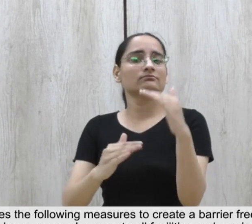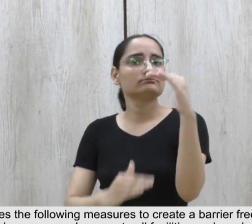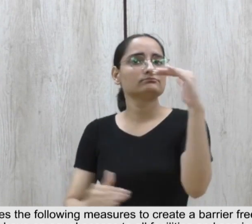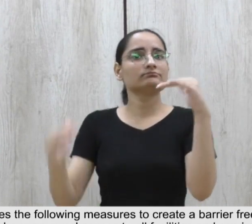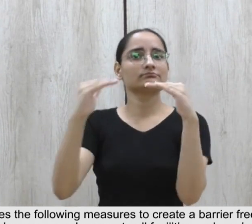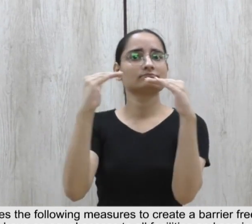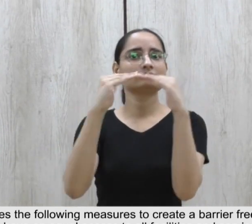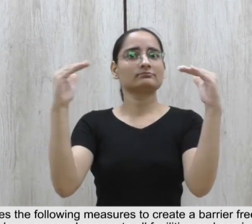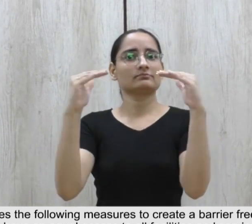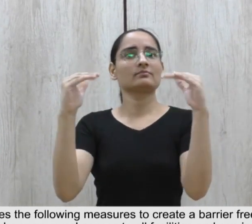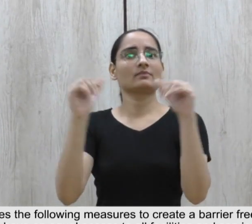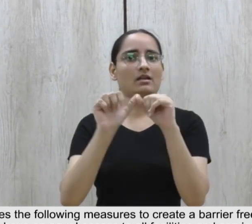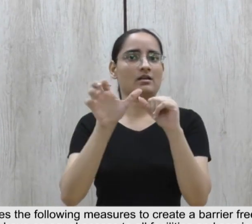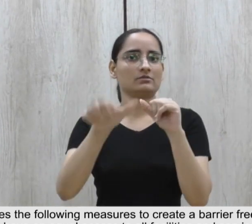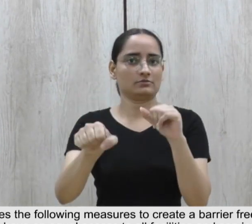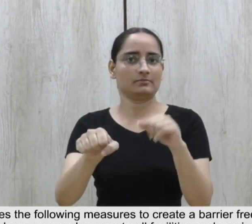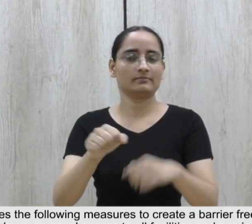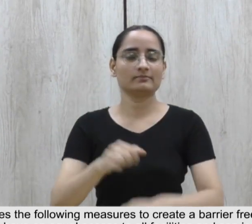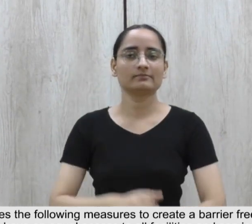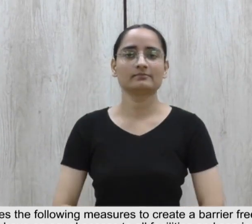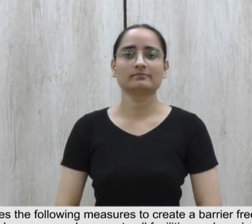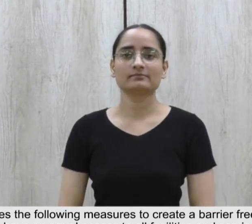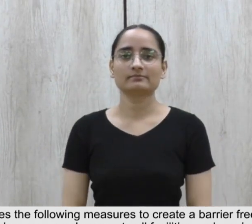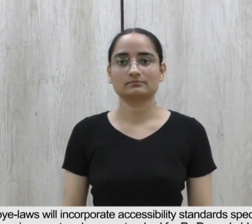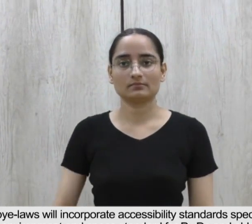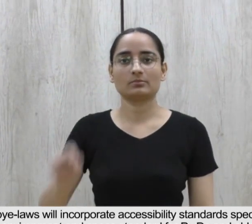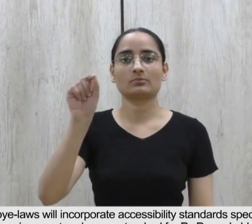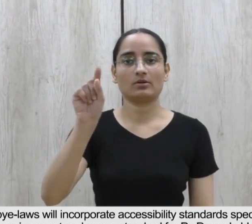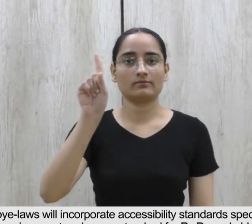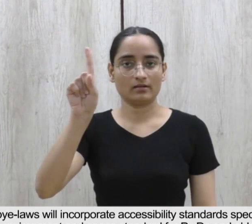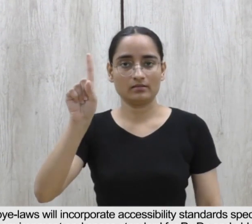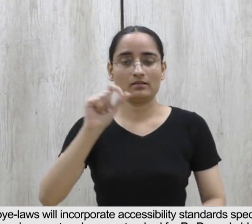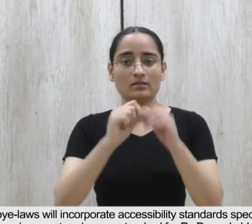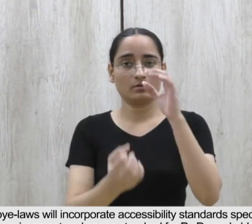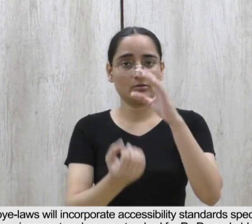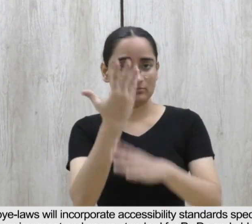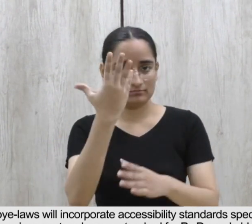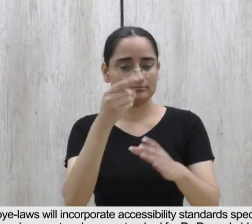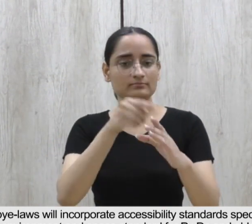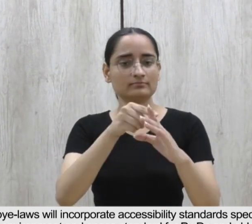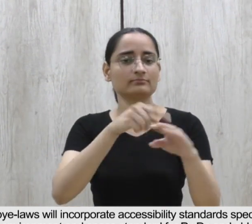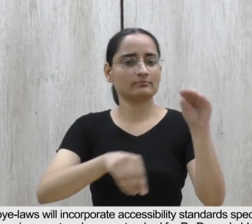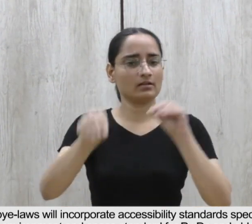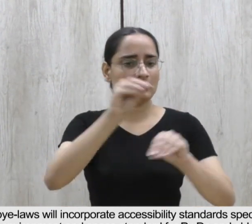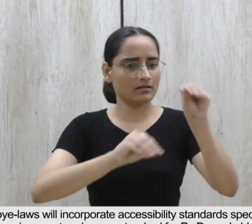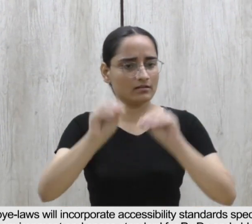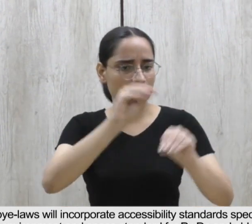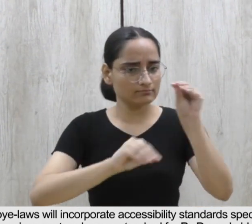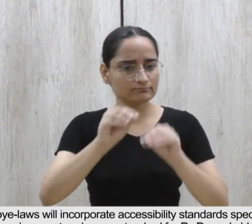and services as that of others. 17. point, all local bodybuilding